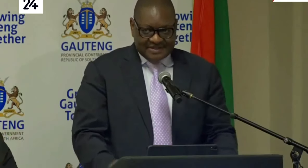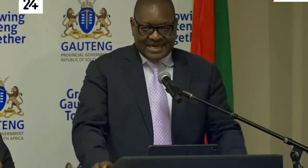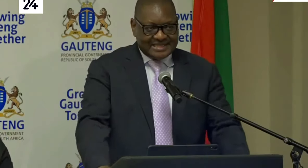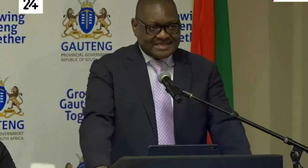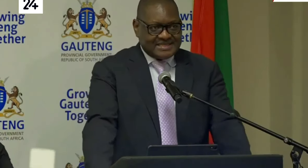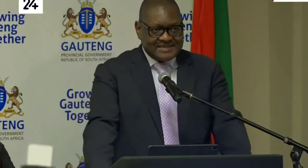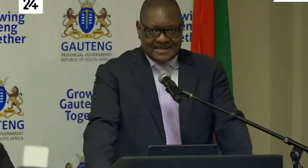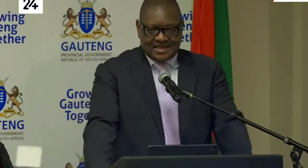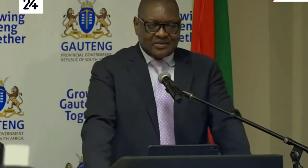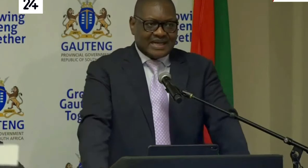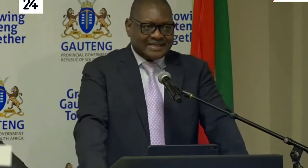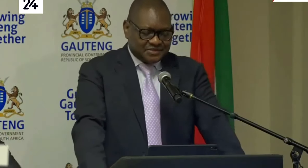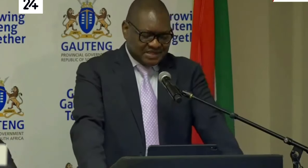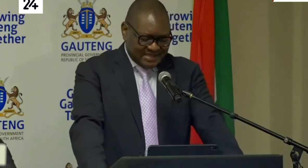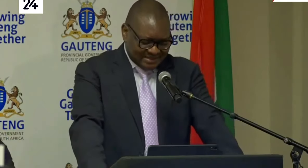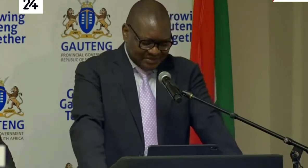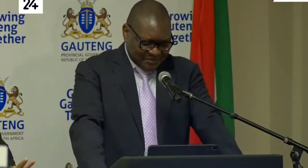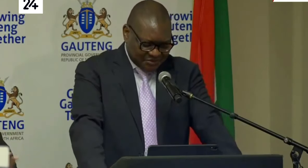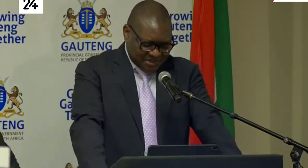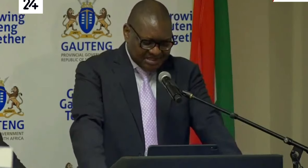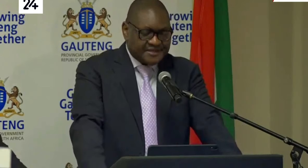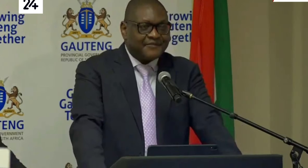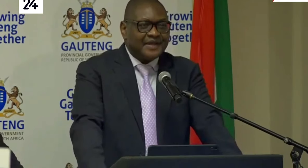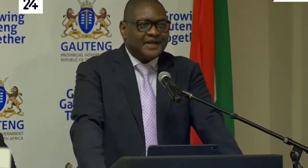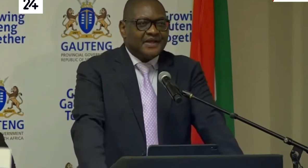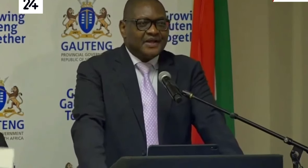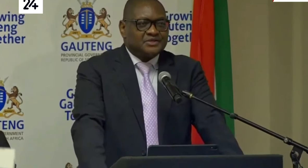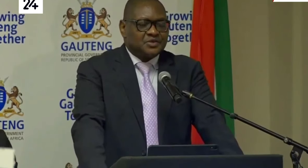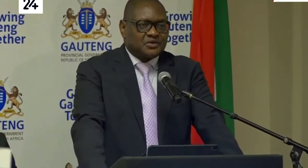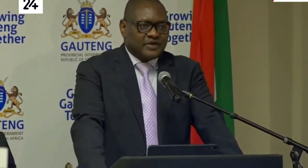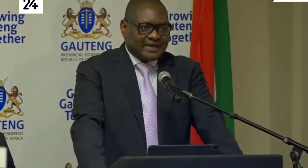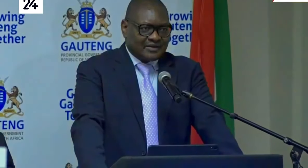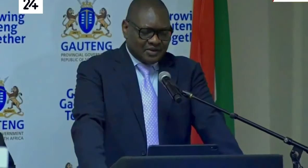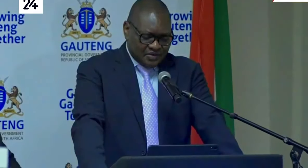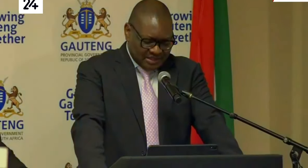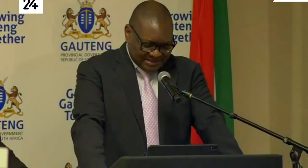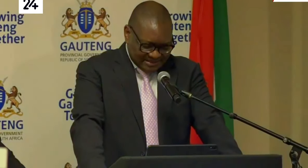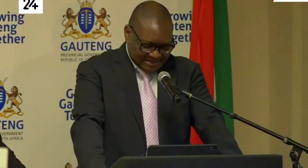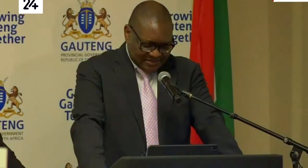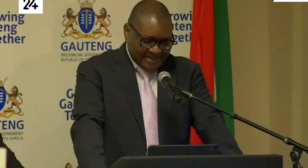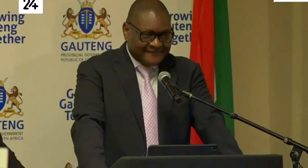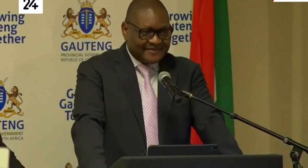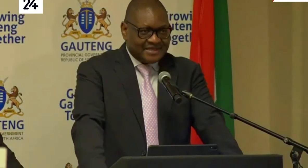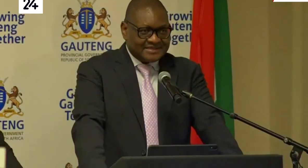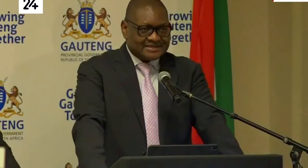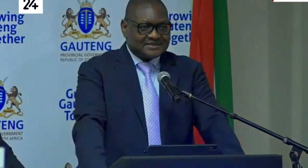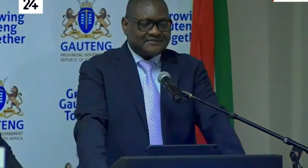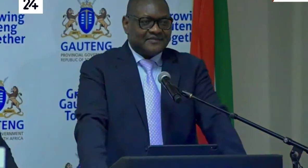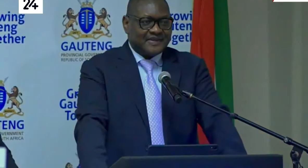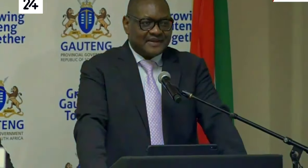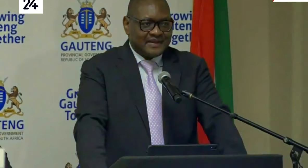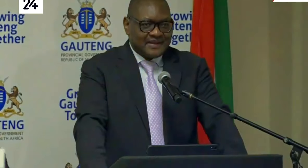COVID-19 and I would like to take this opportunity to convey our condolences to their families.